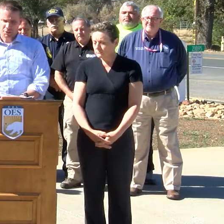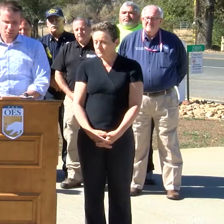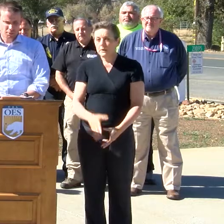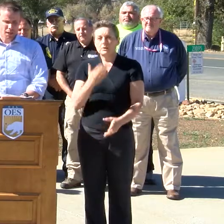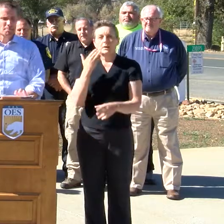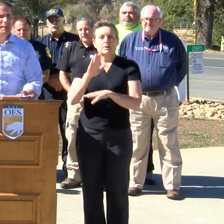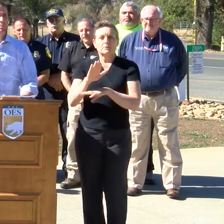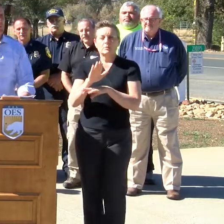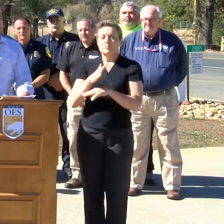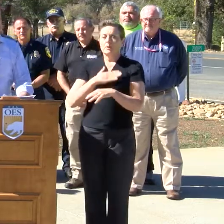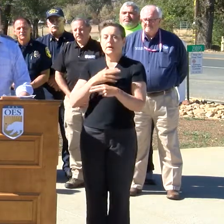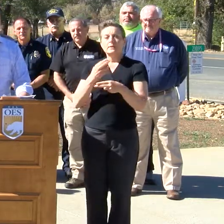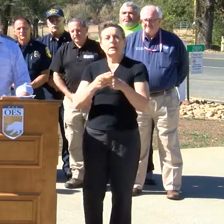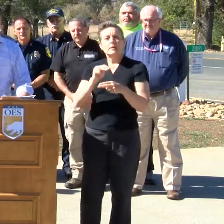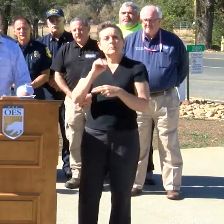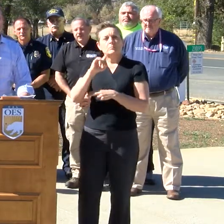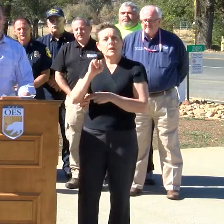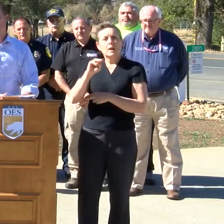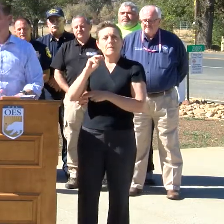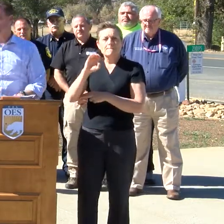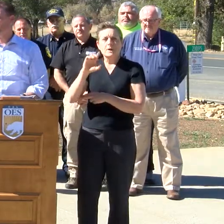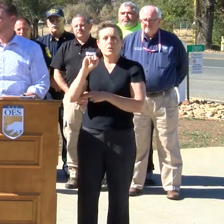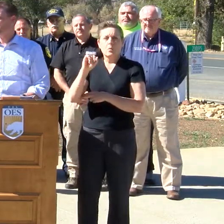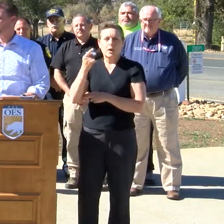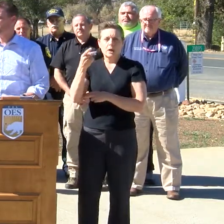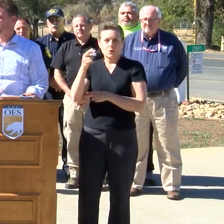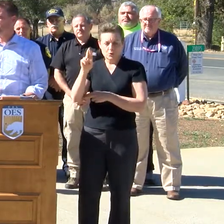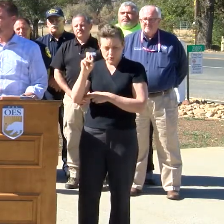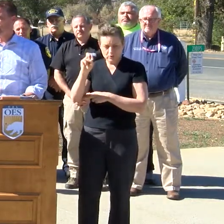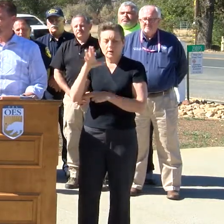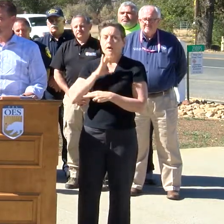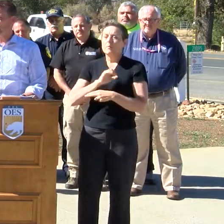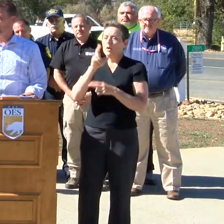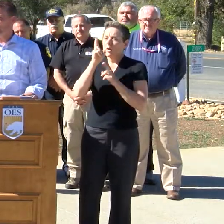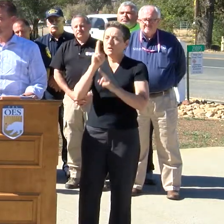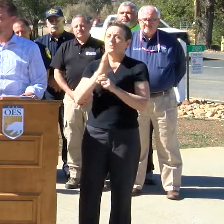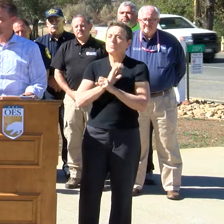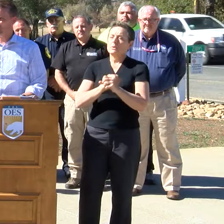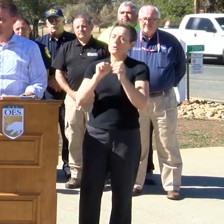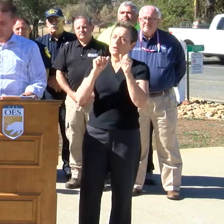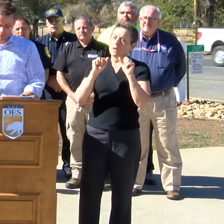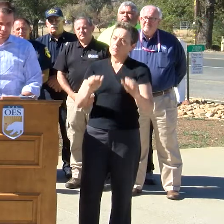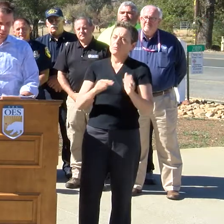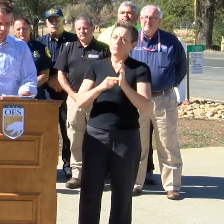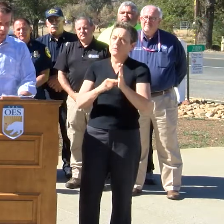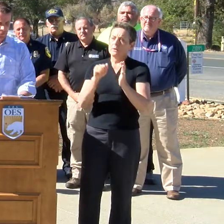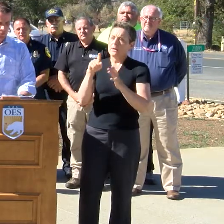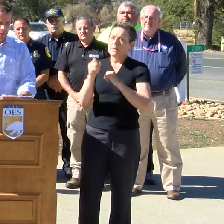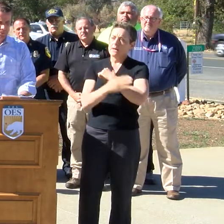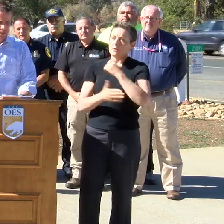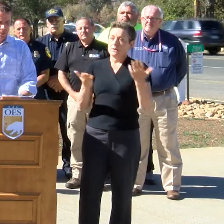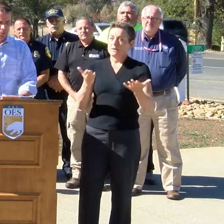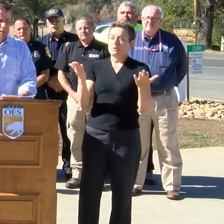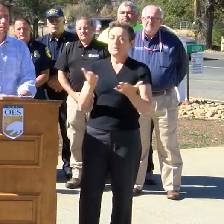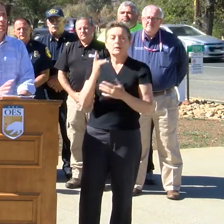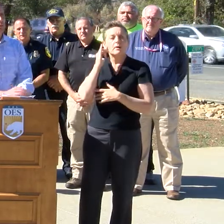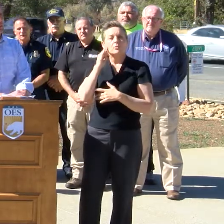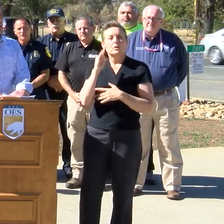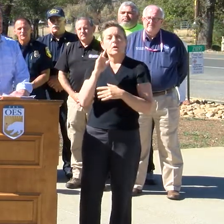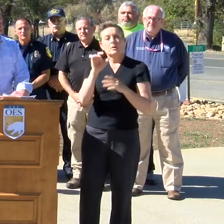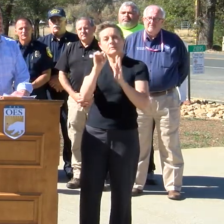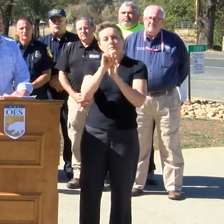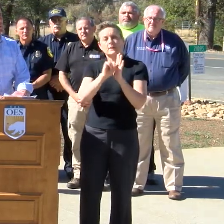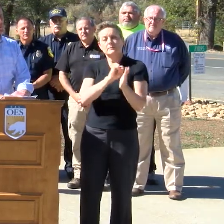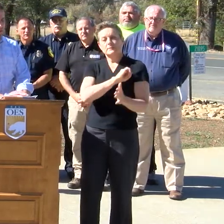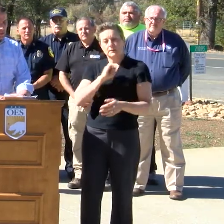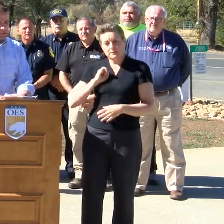Good afternoon. My name is Mike McGuire and I'm honored to be able to represent Lake County in our state Senate here in California. Would like to be able